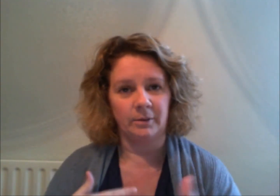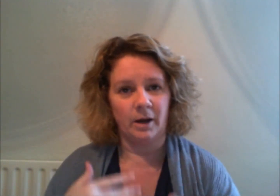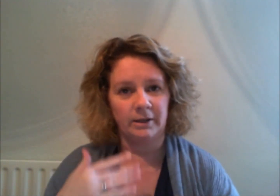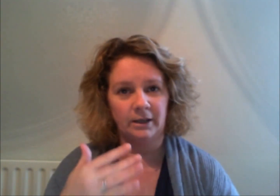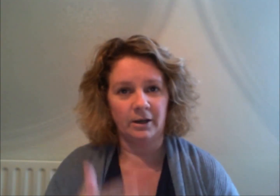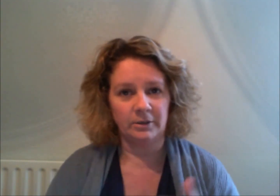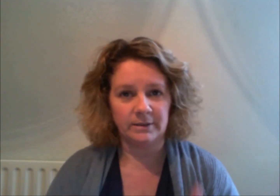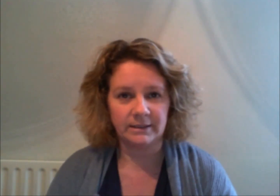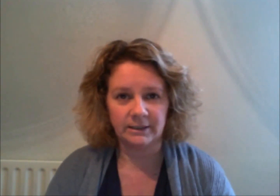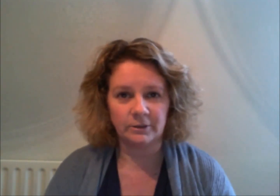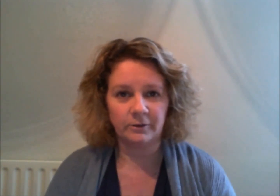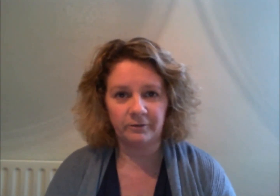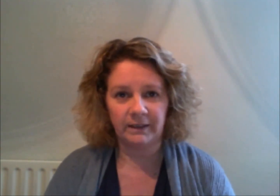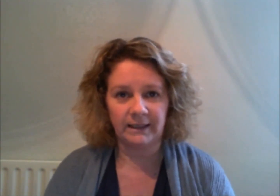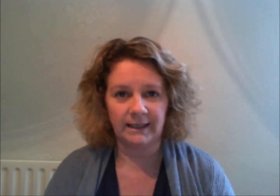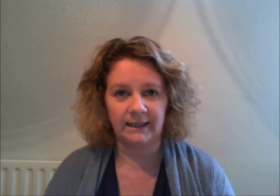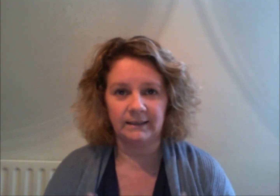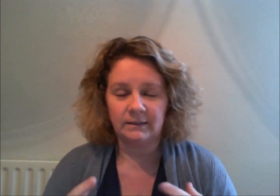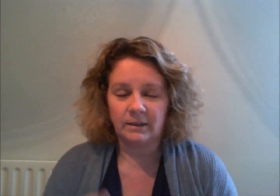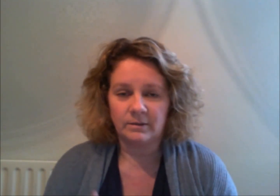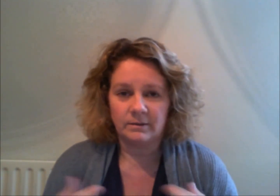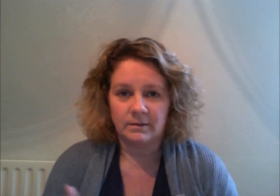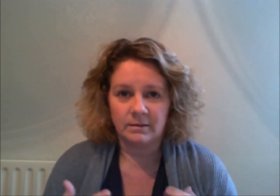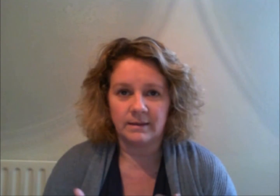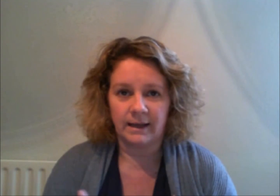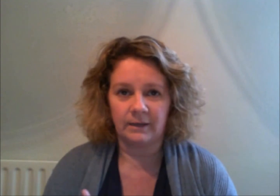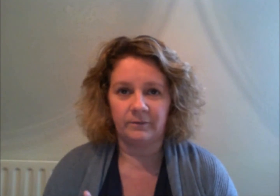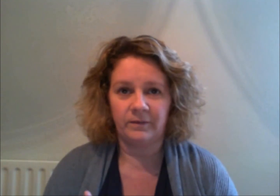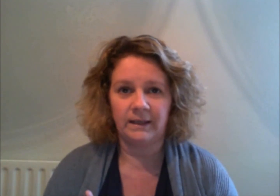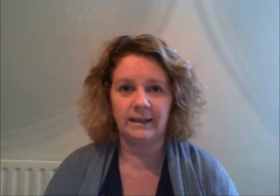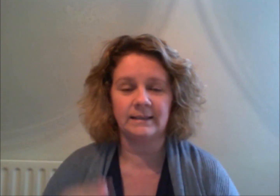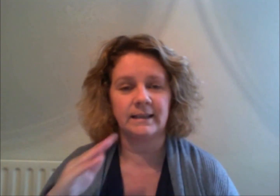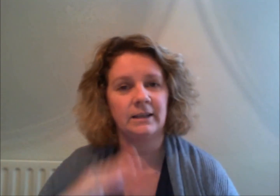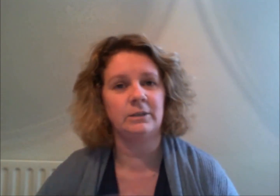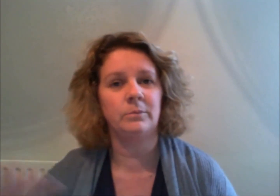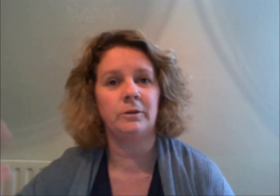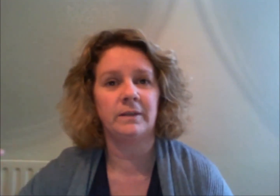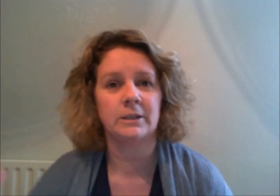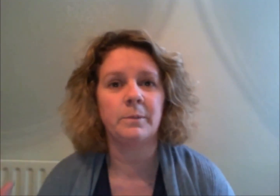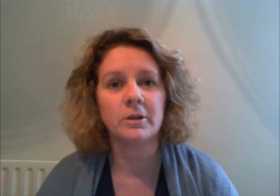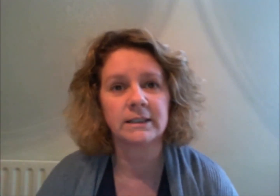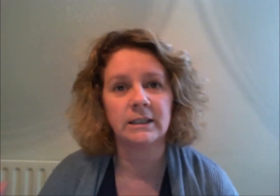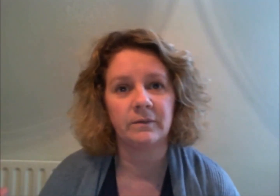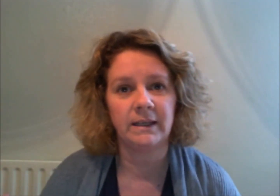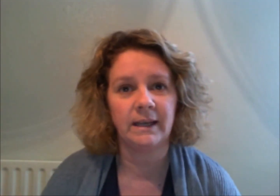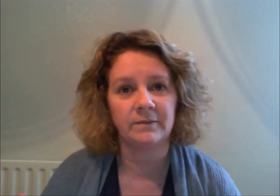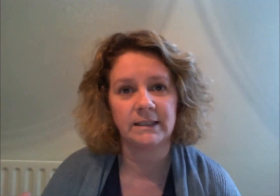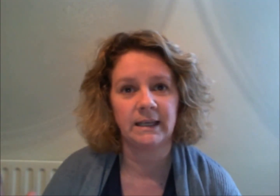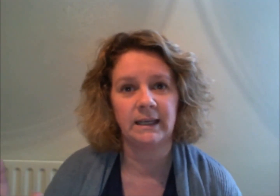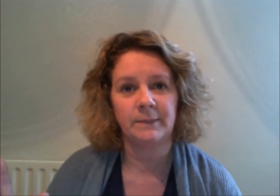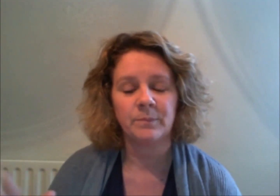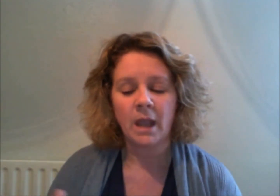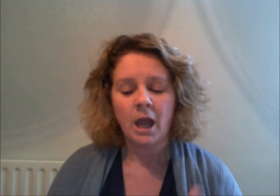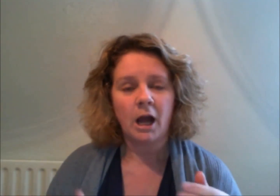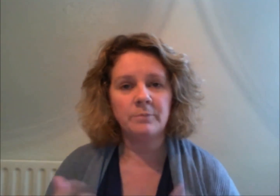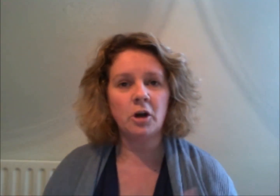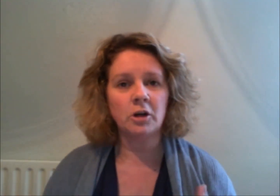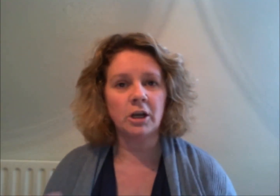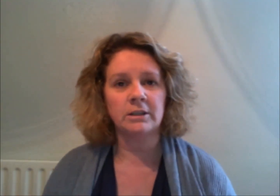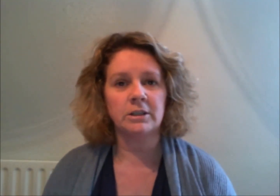I are you still feeling those those negative feelings can you move into positive EFT I'm not going to